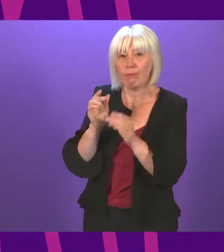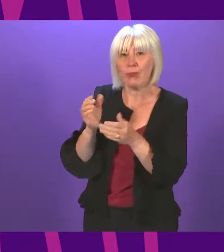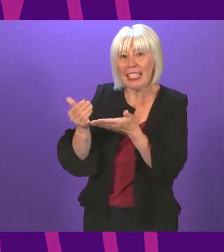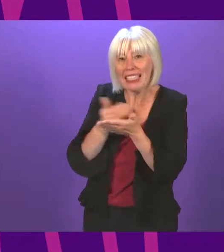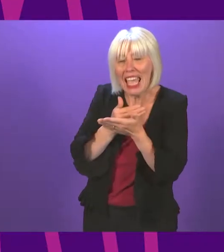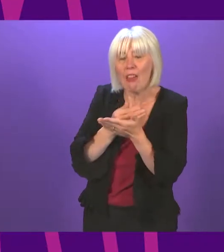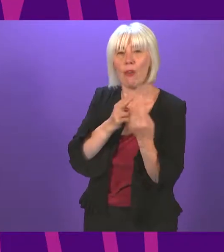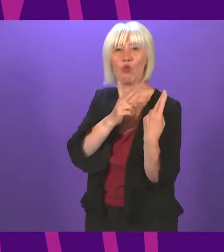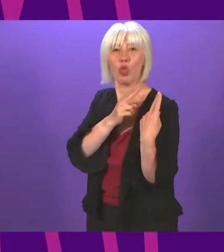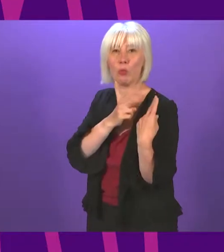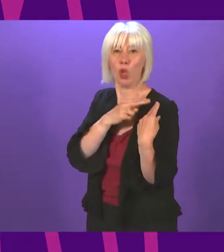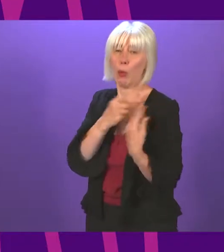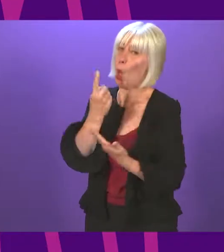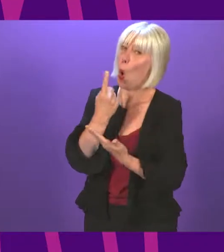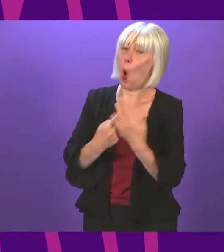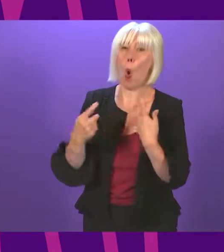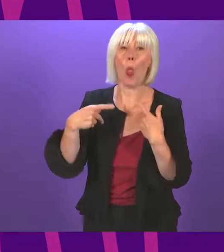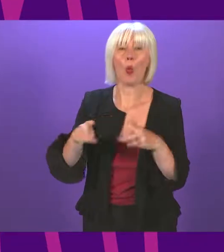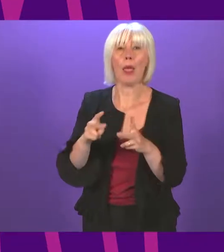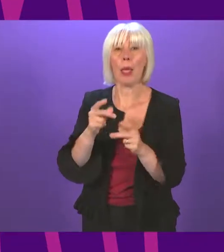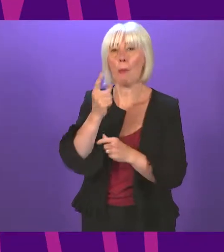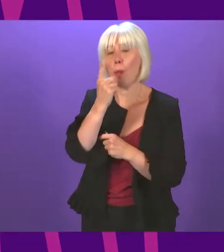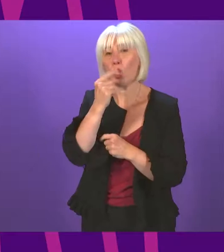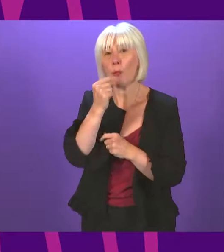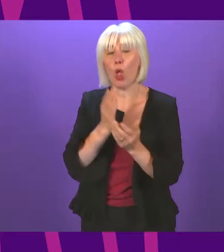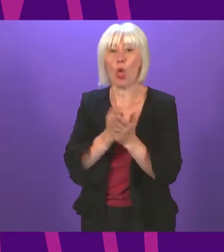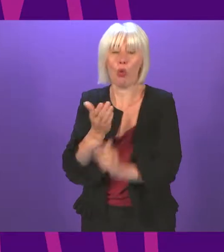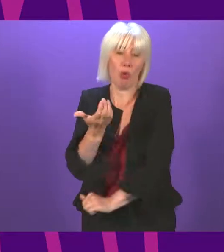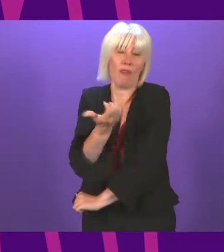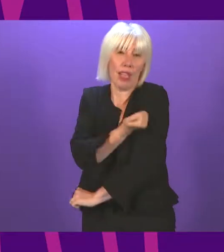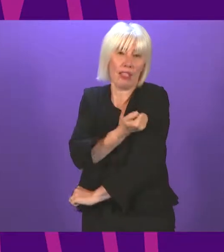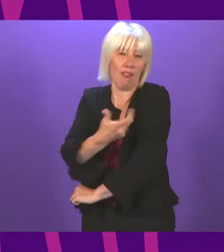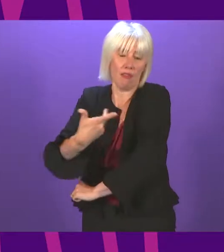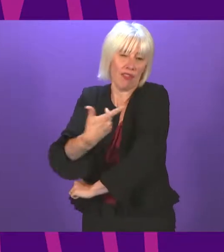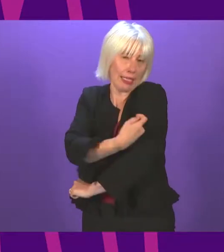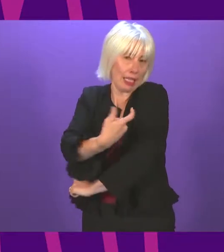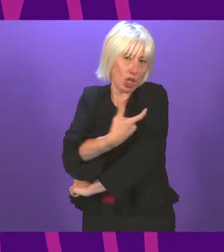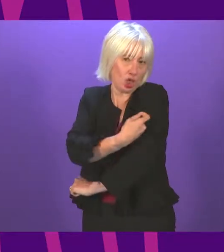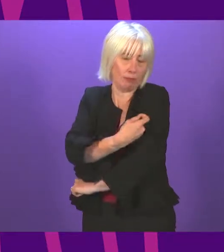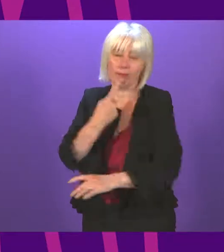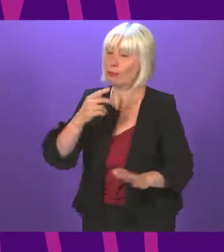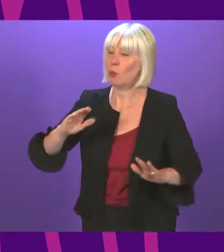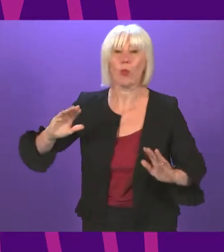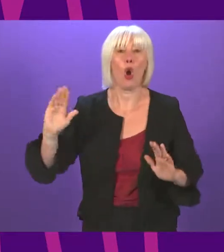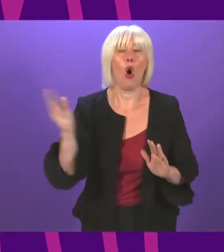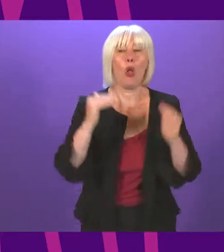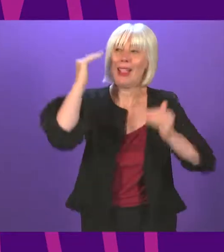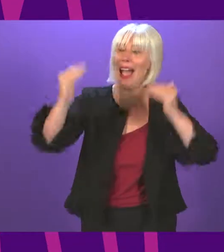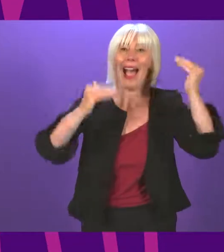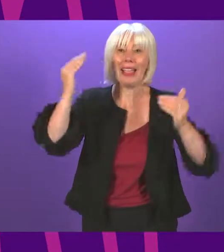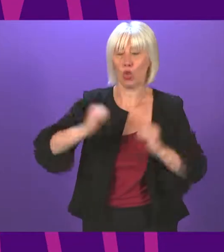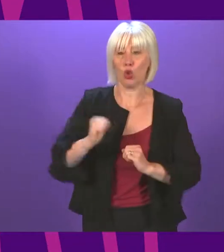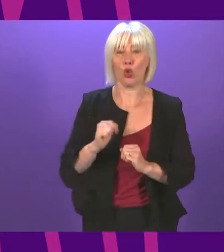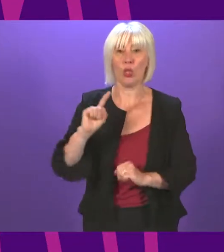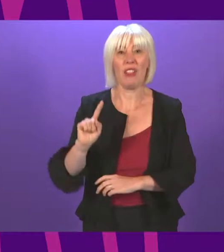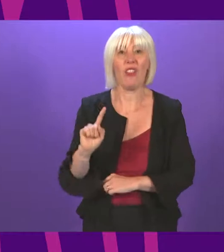That has only been possible due to the success of the vaccination programme. Every adult in Scotland has now been offered their first dose